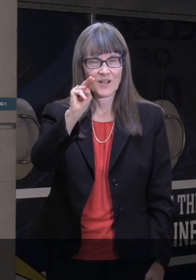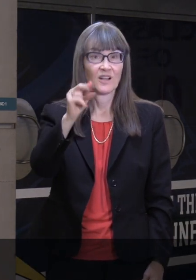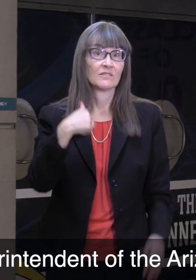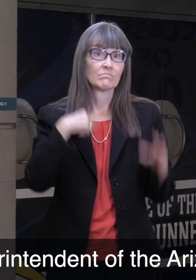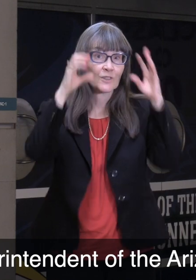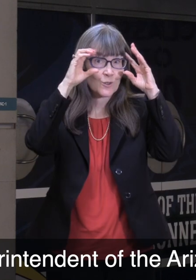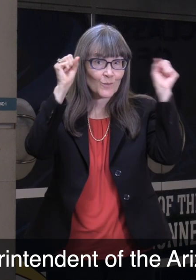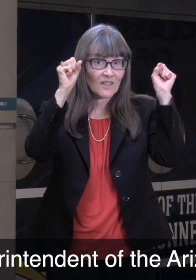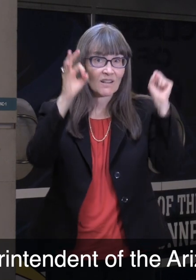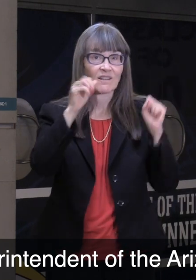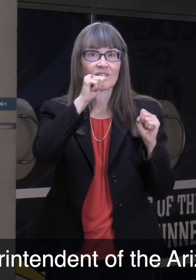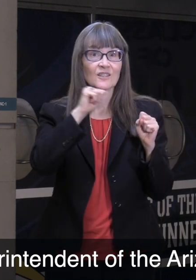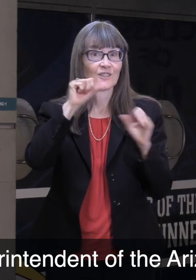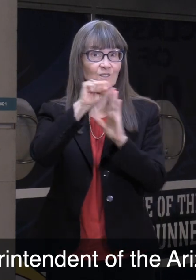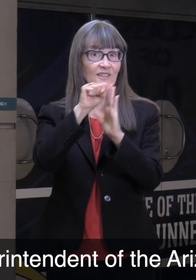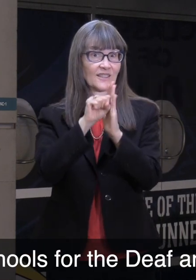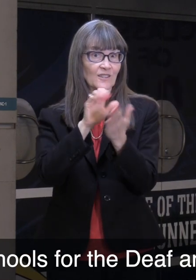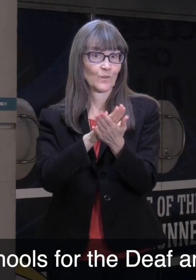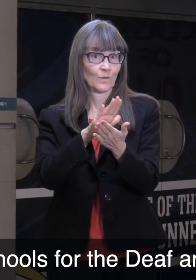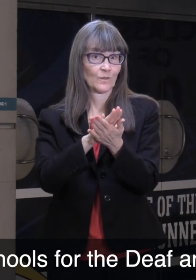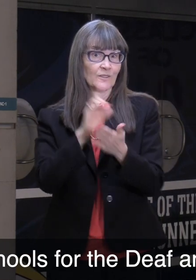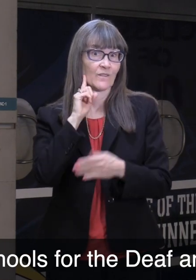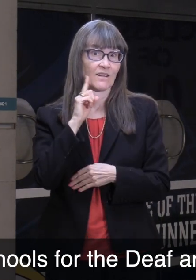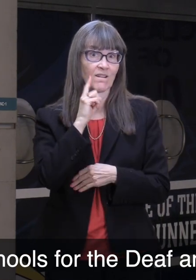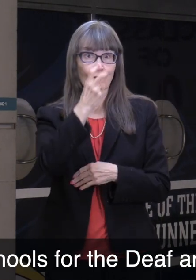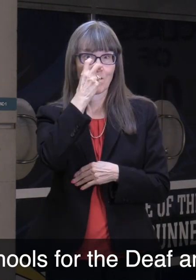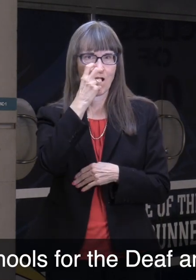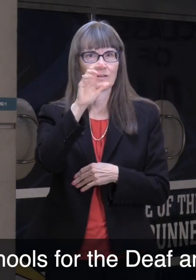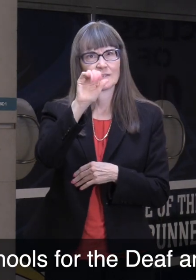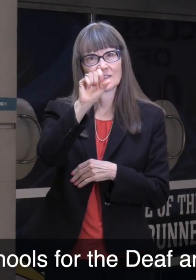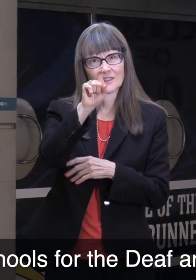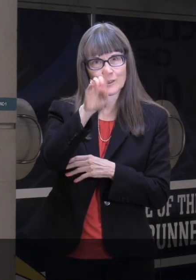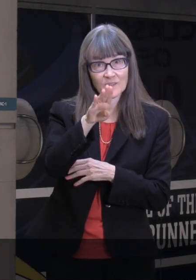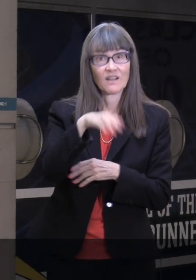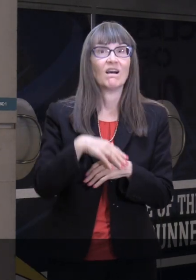I'm the superintendent of the Arizona State Schools for the Deaf and the Blind, ASDB.